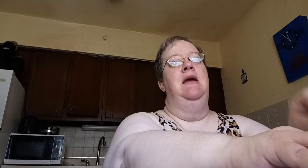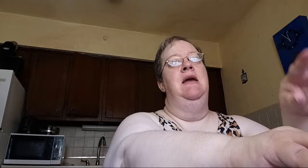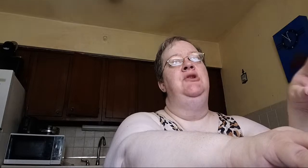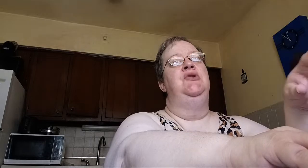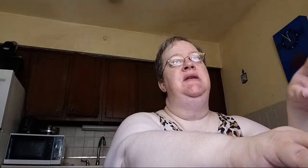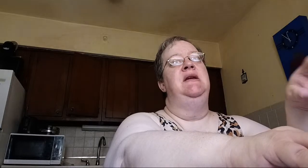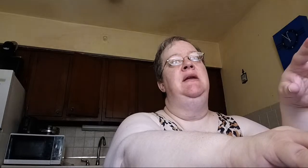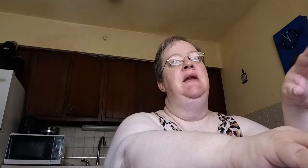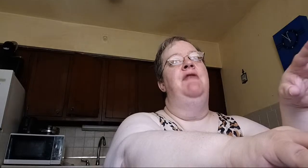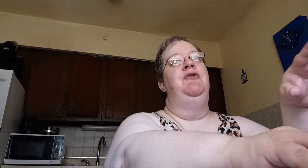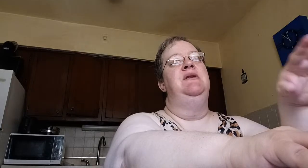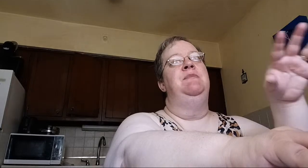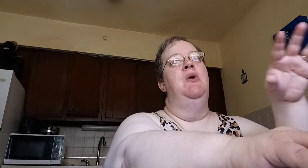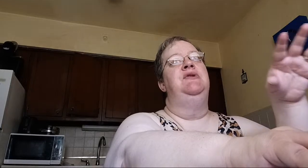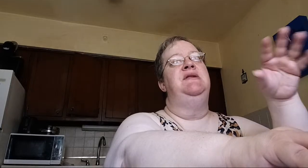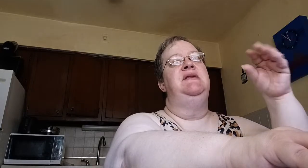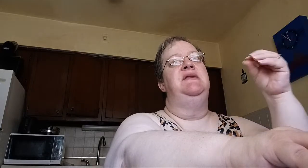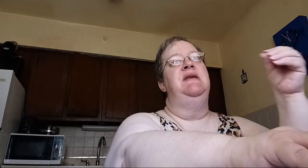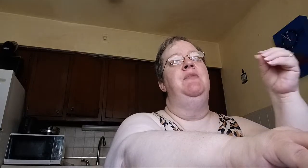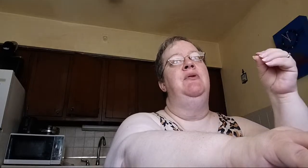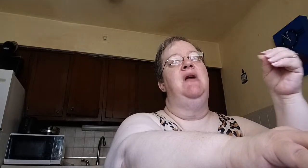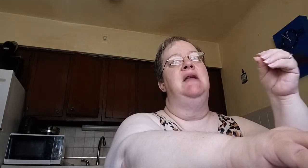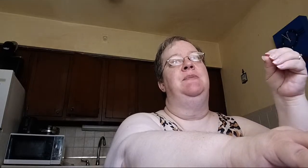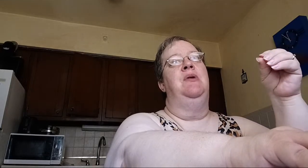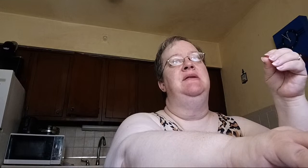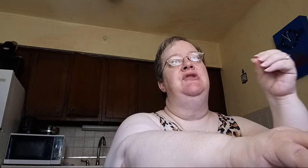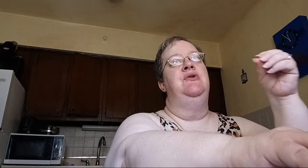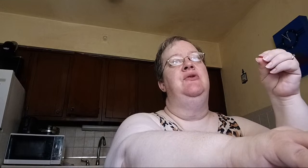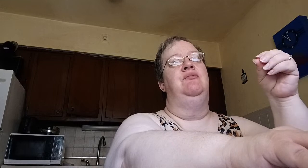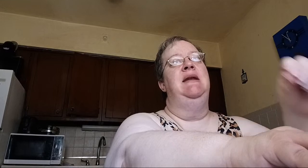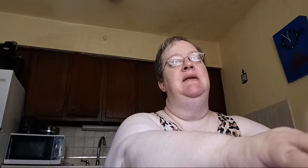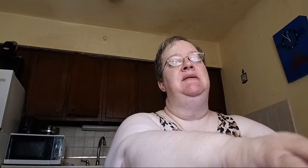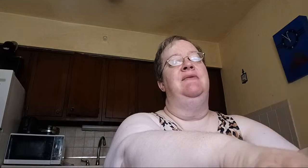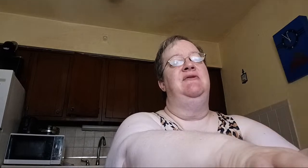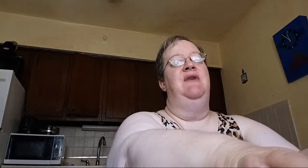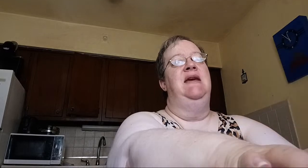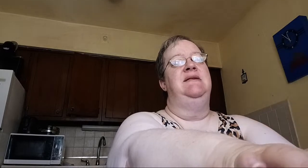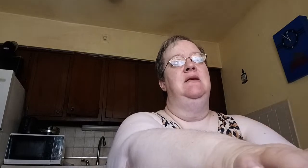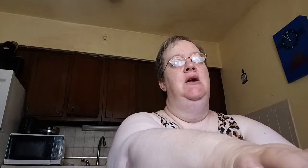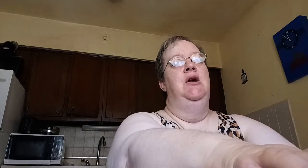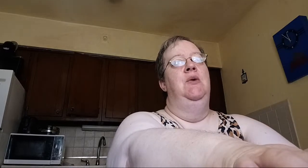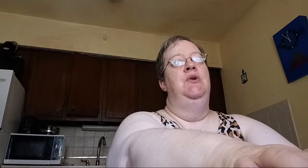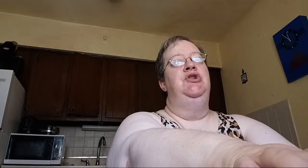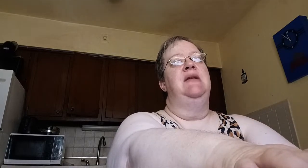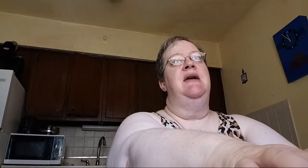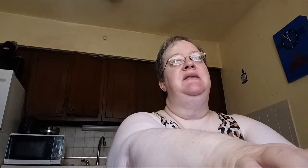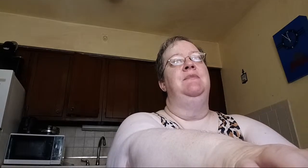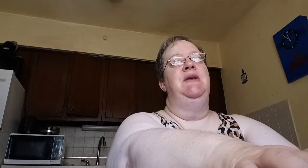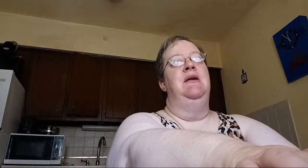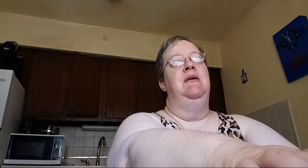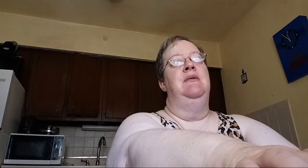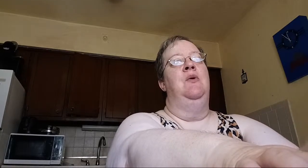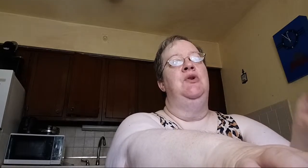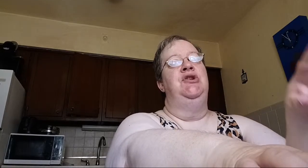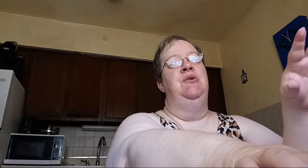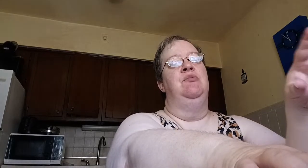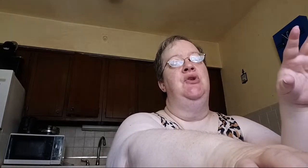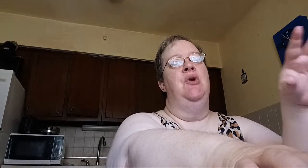Interestingly enough, through this, Moses is a symbol of God's presence through the radiance of his face, which is the result of